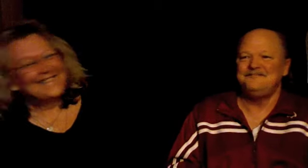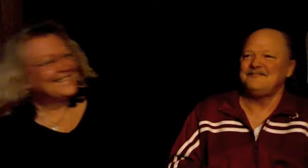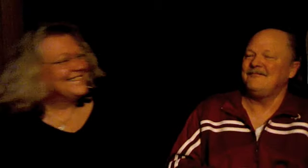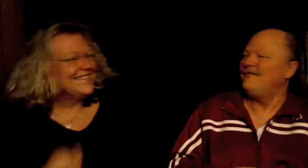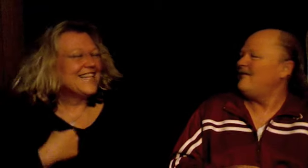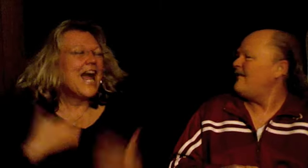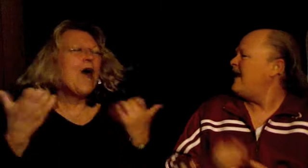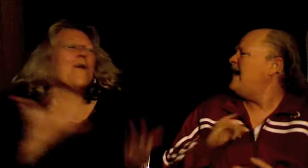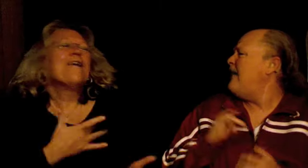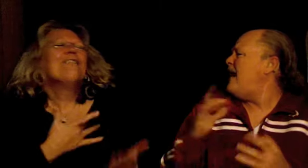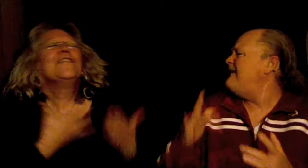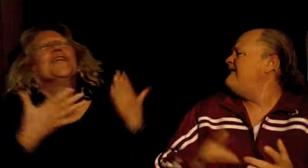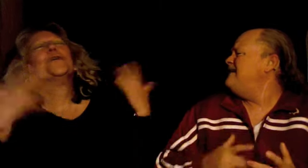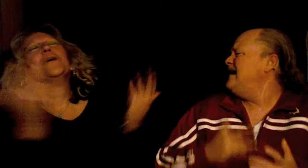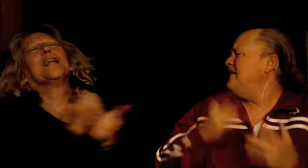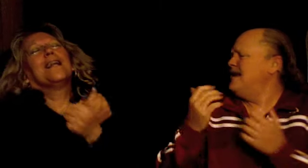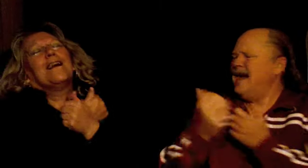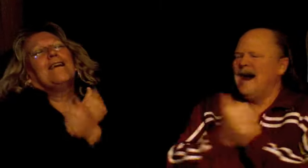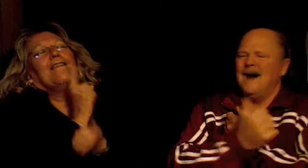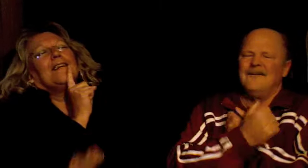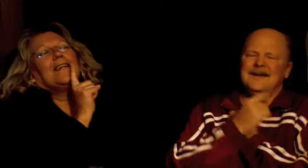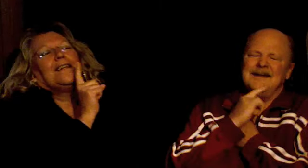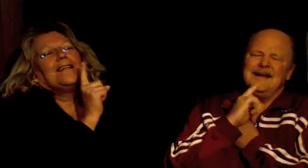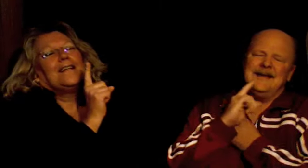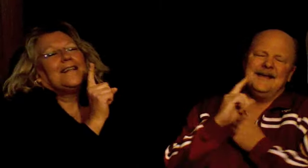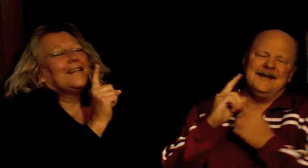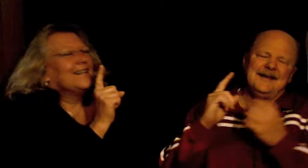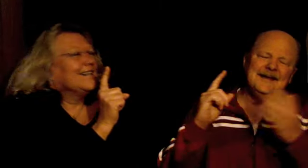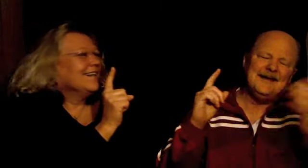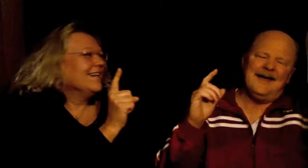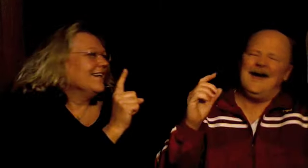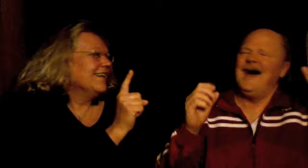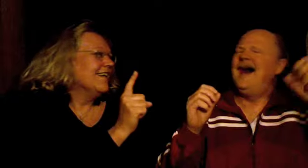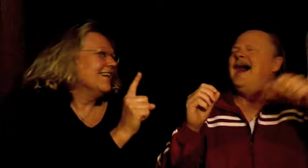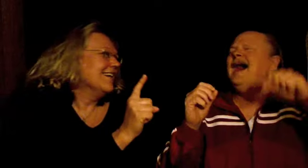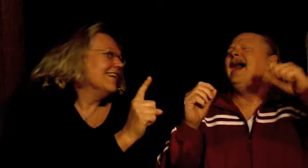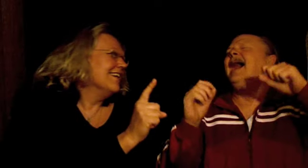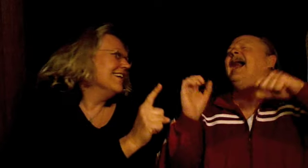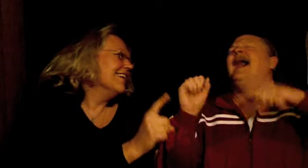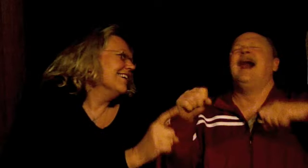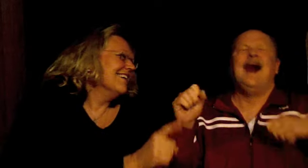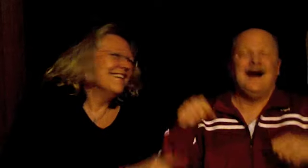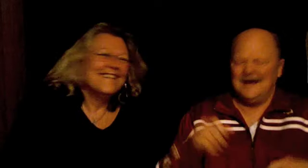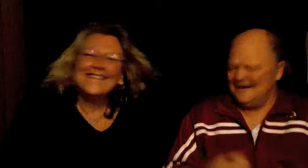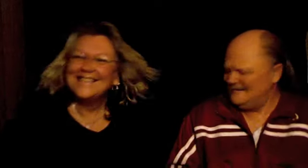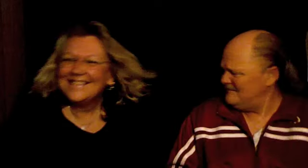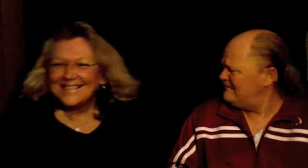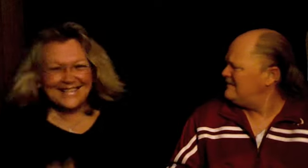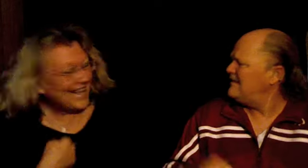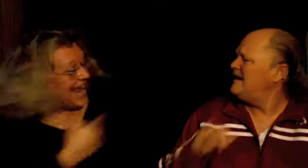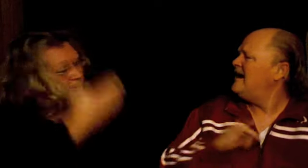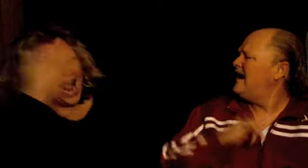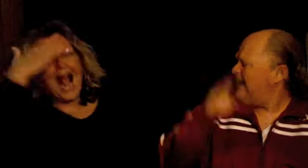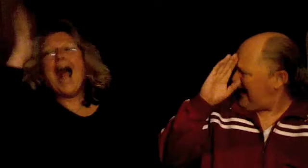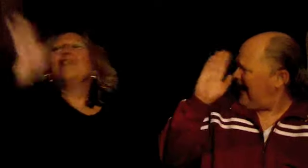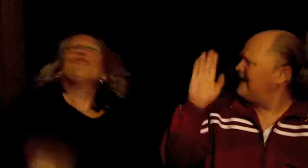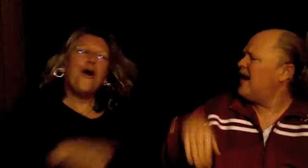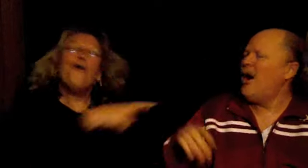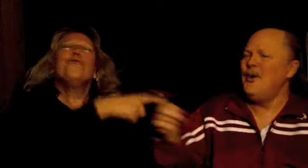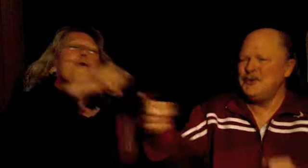I want to feel loving I want you I know you